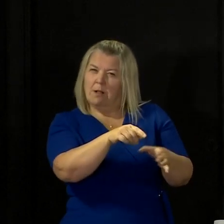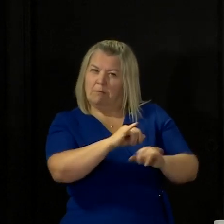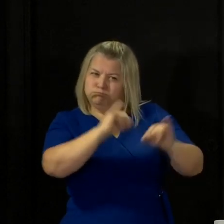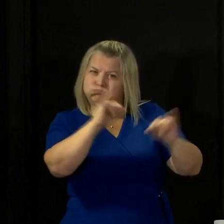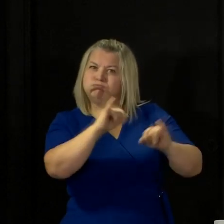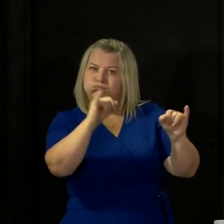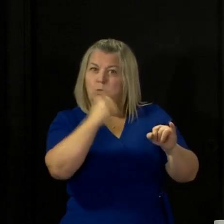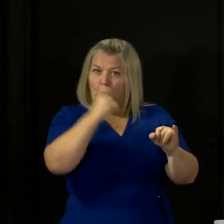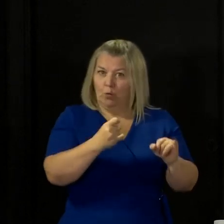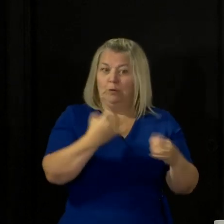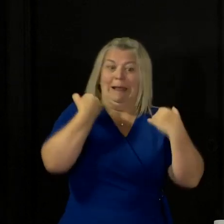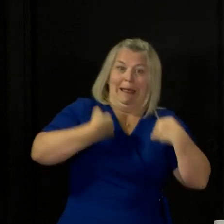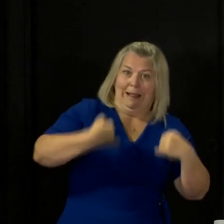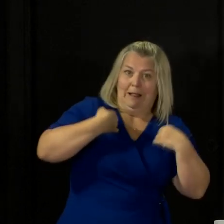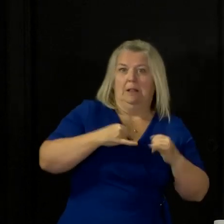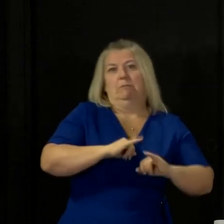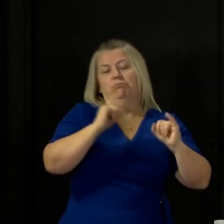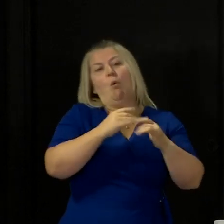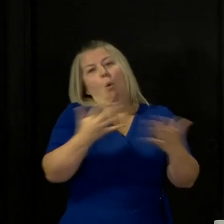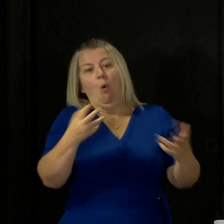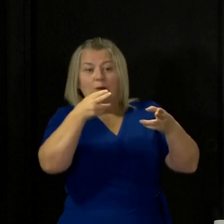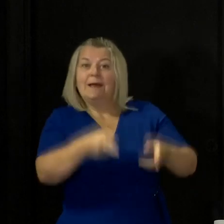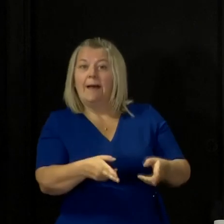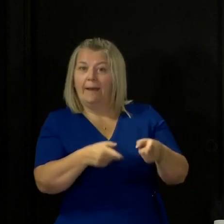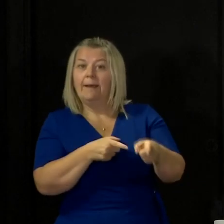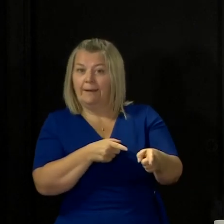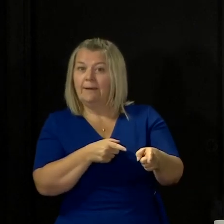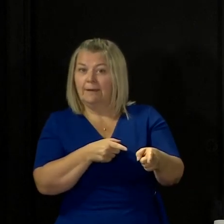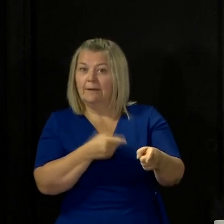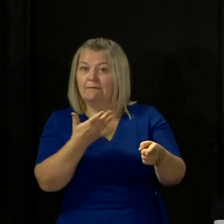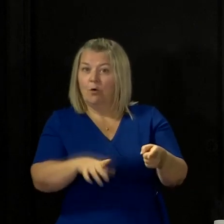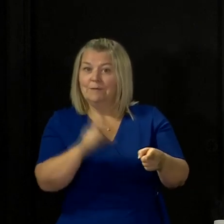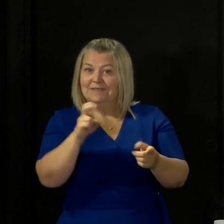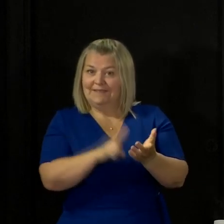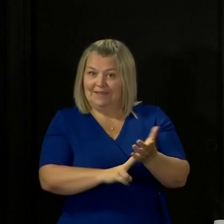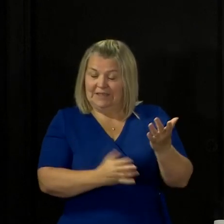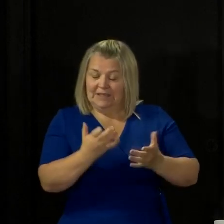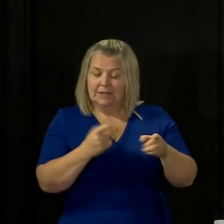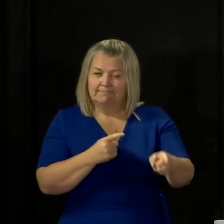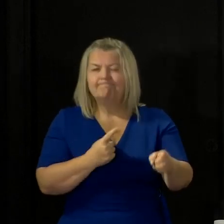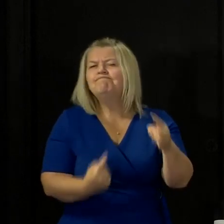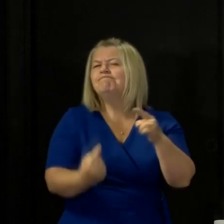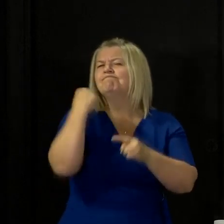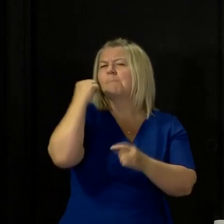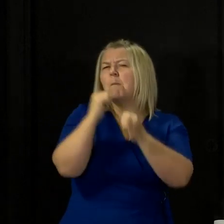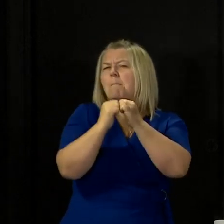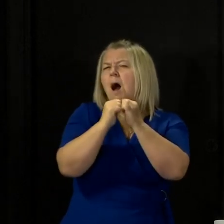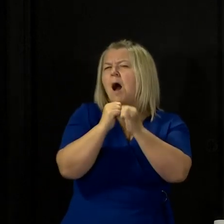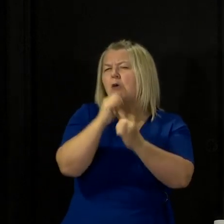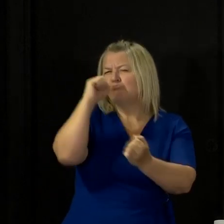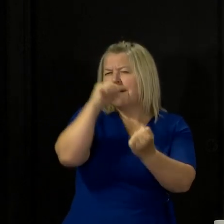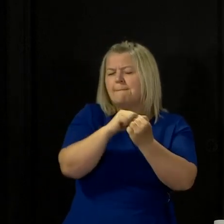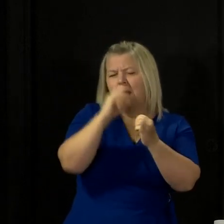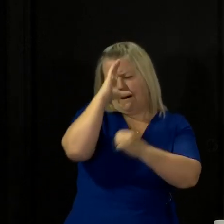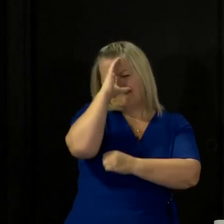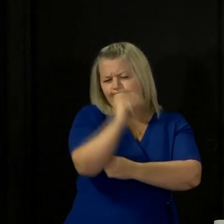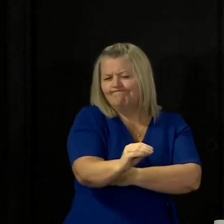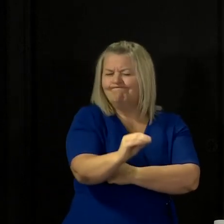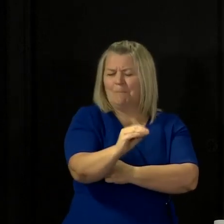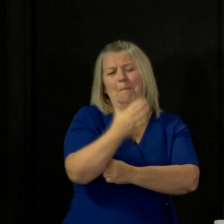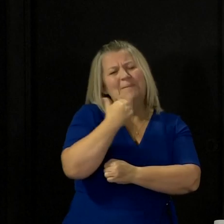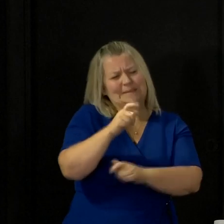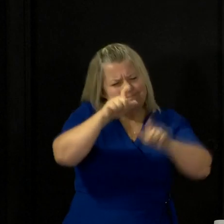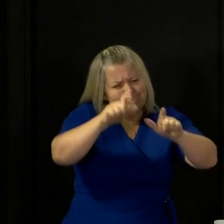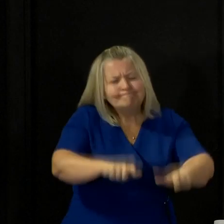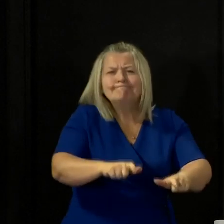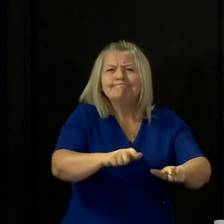or dying from this virus. Our initial advice back in March was for you to shield until the 18th of June. And I know that you are anxious